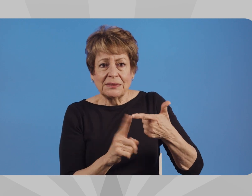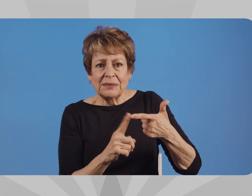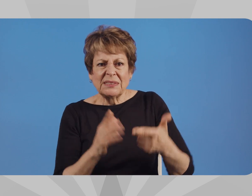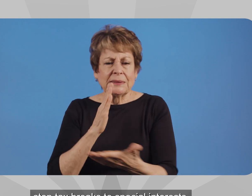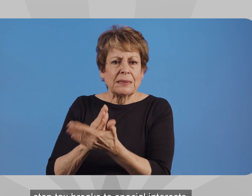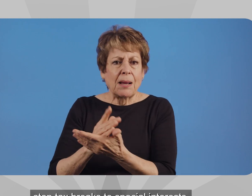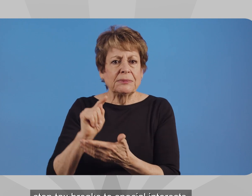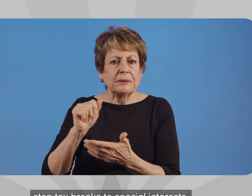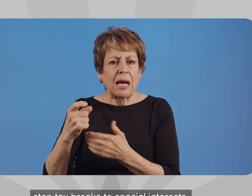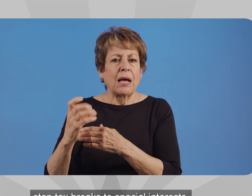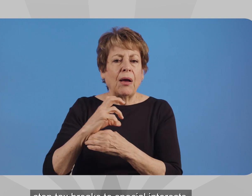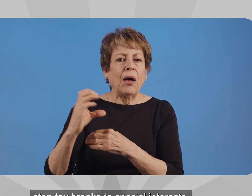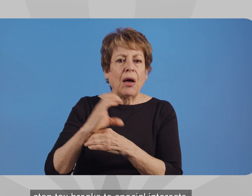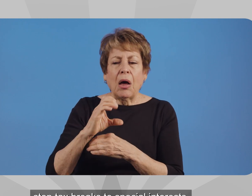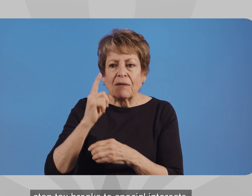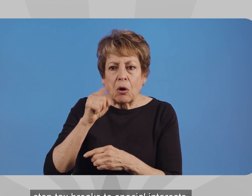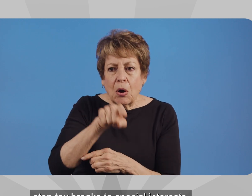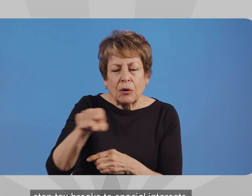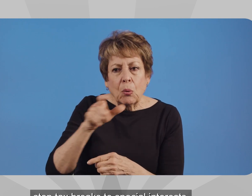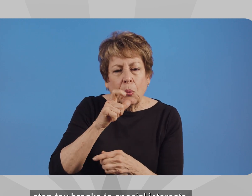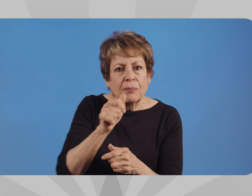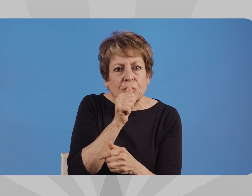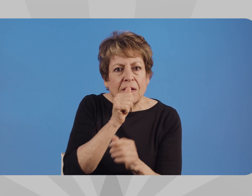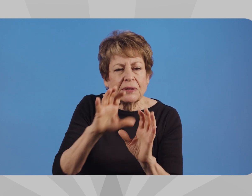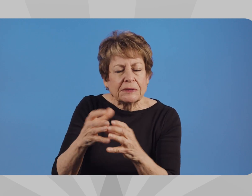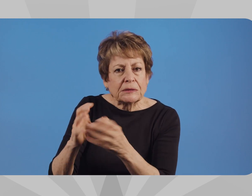Stop tax breaks to special interests.